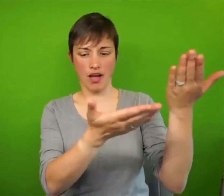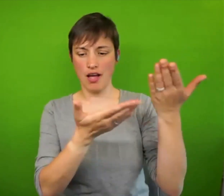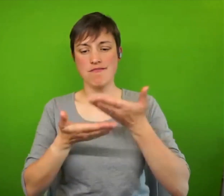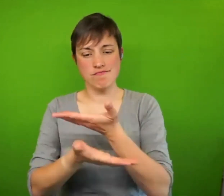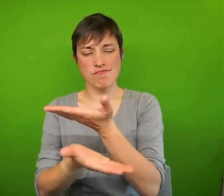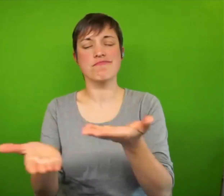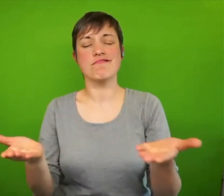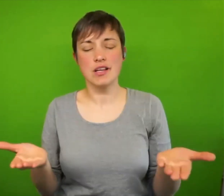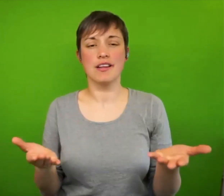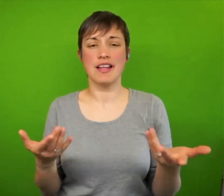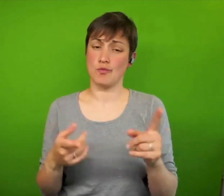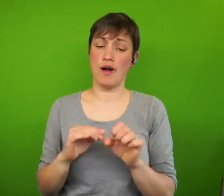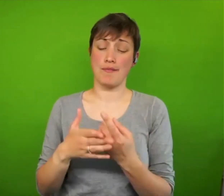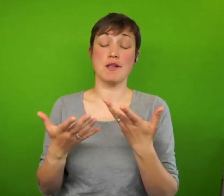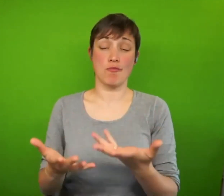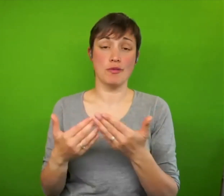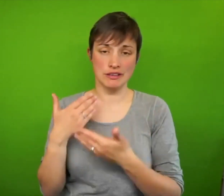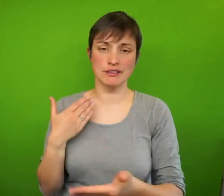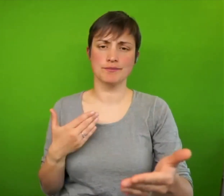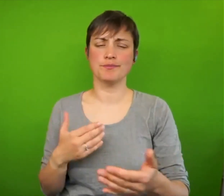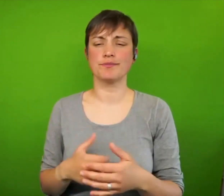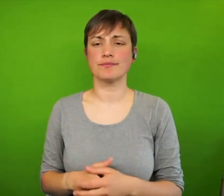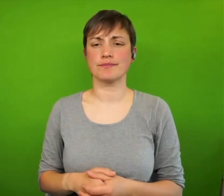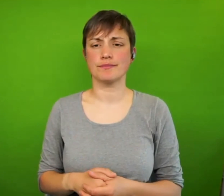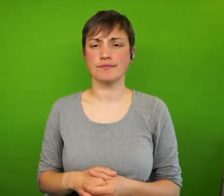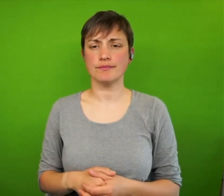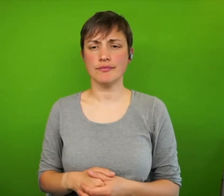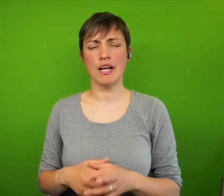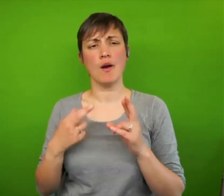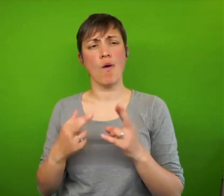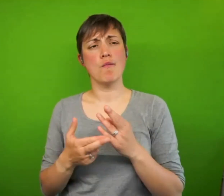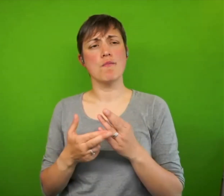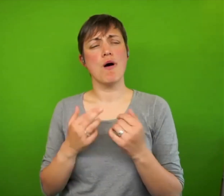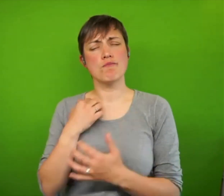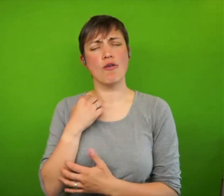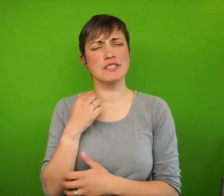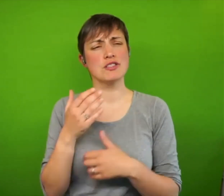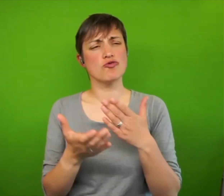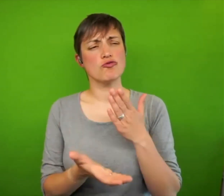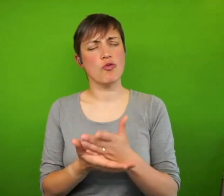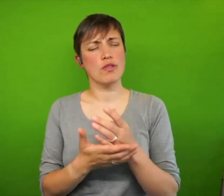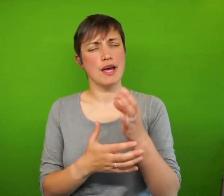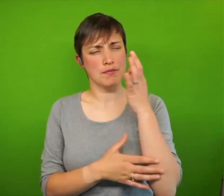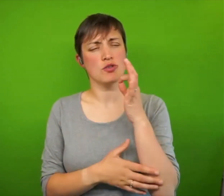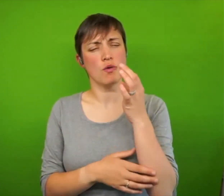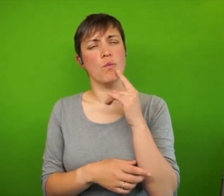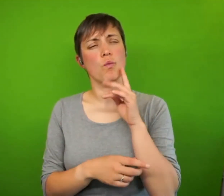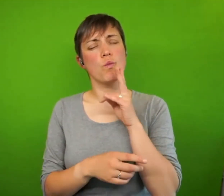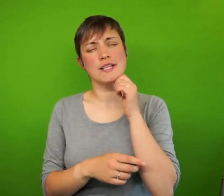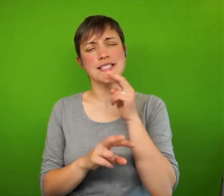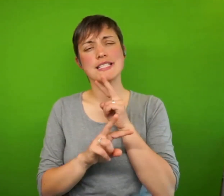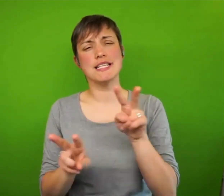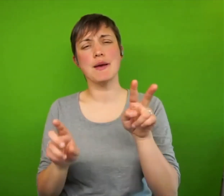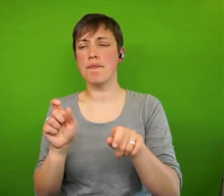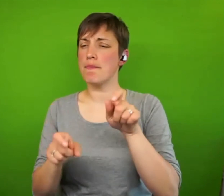happens. Um, and I hope that through our property truth commission, we'll see people humanized, um, which we don't see at the moment.